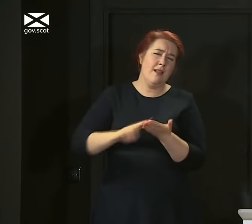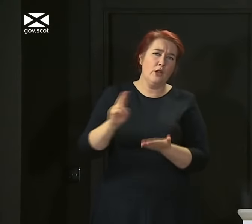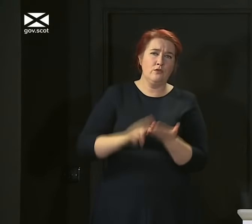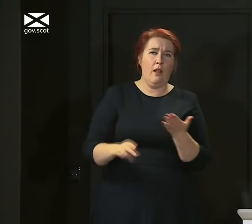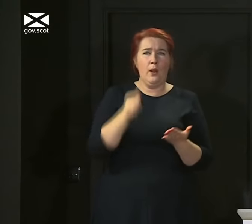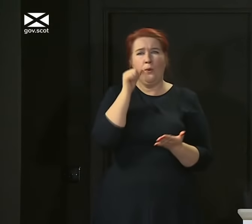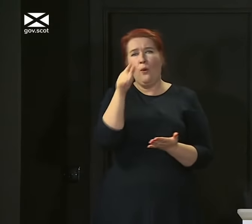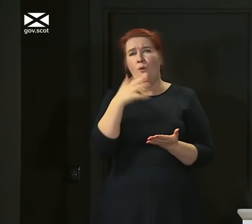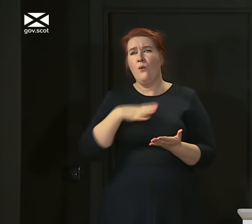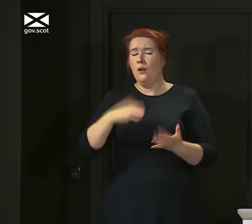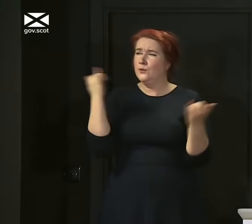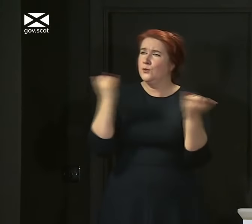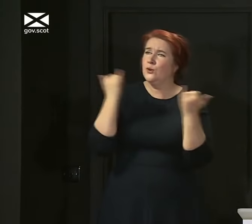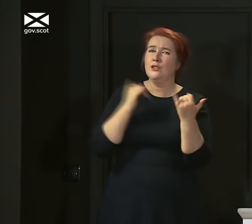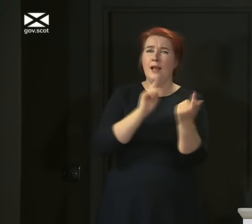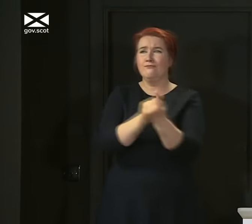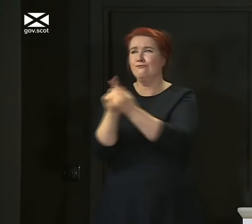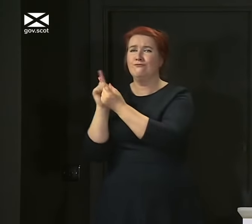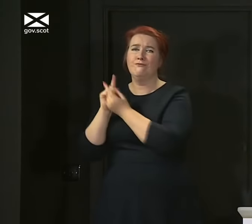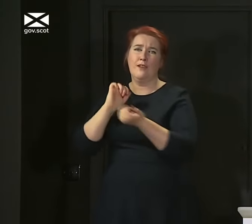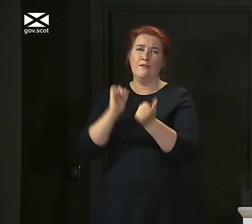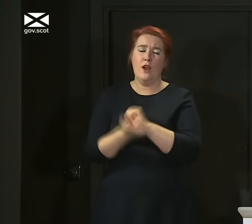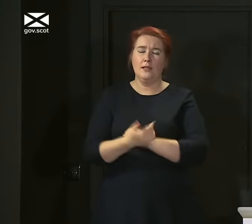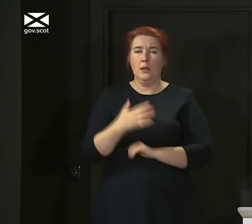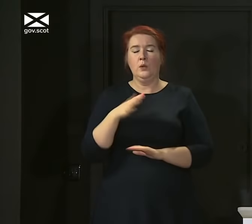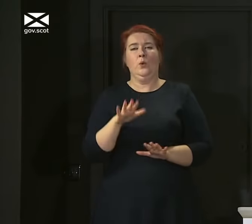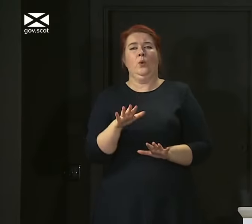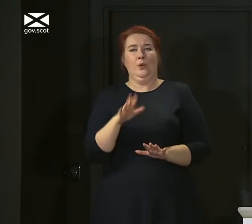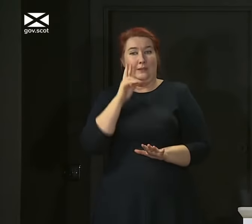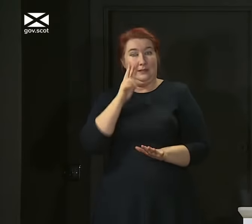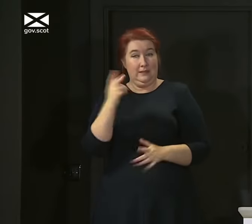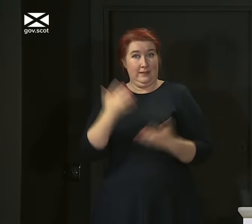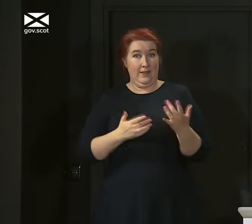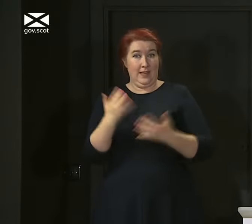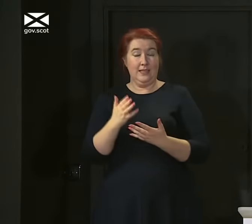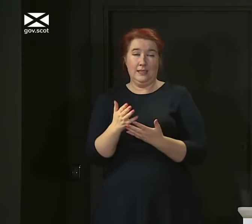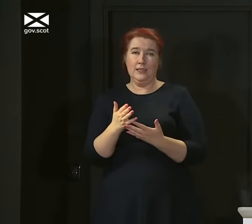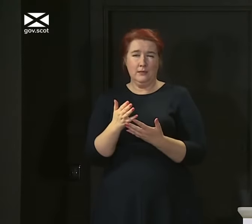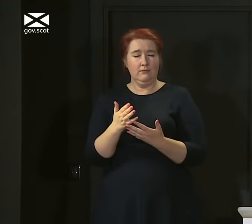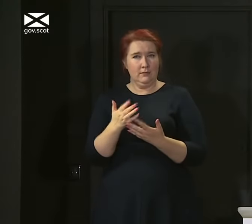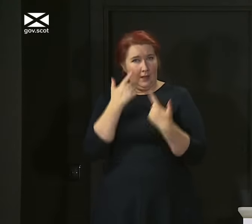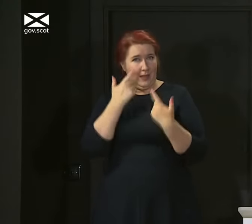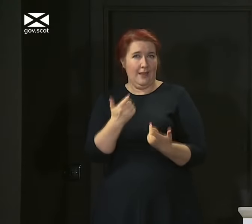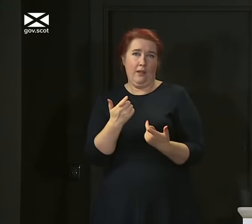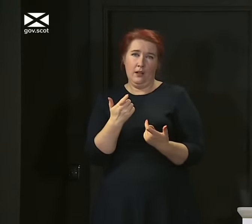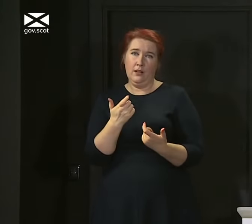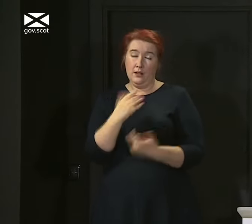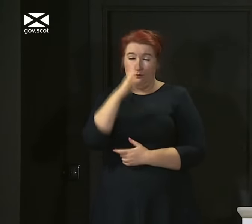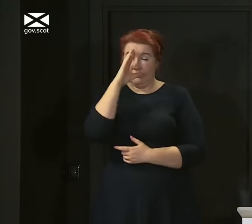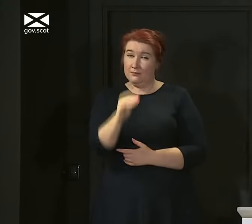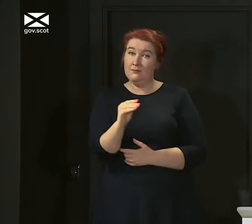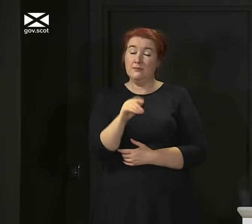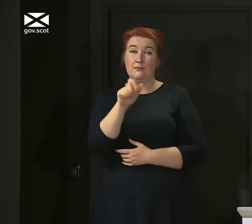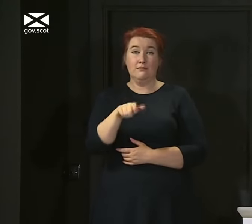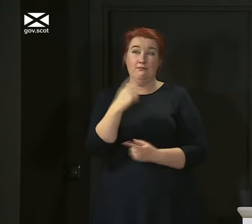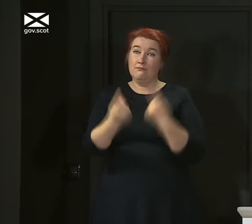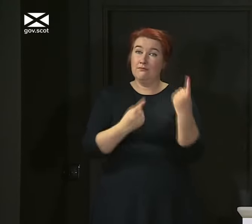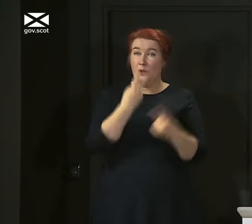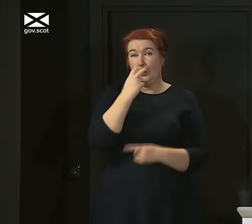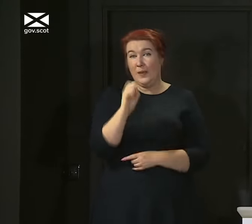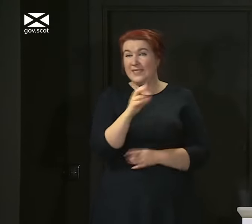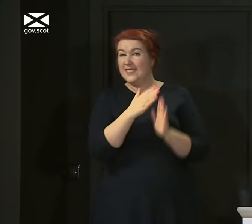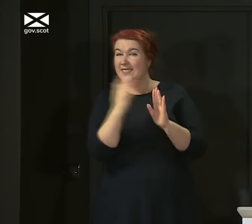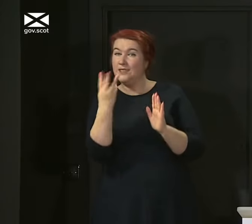to socialise and to catch up with people. But these figures should be a reason for caution. I urge everyone, and particularly people in their 20s and